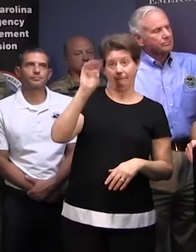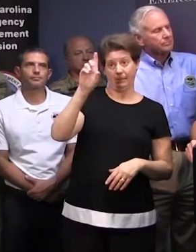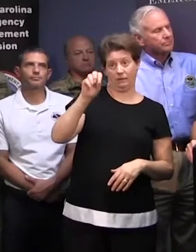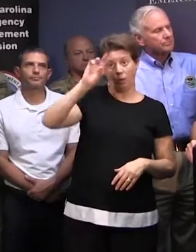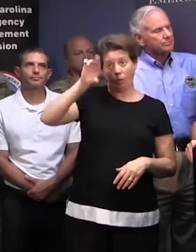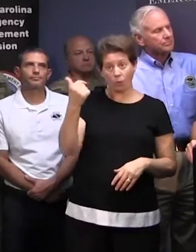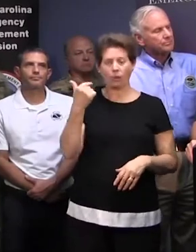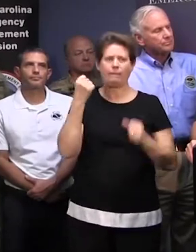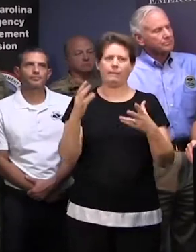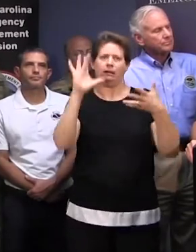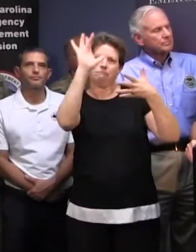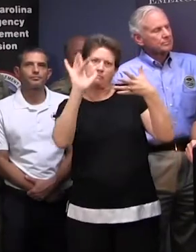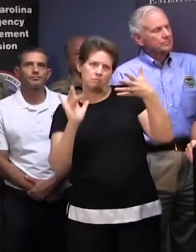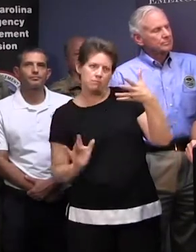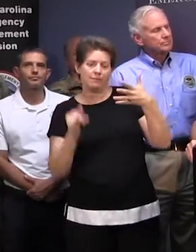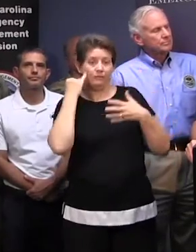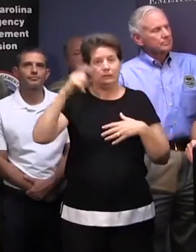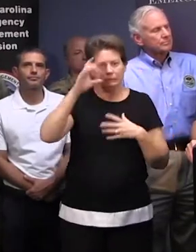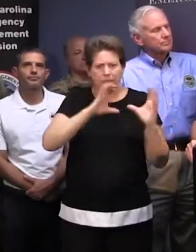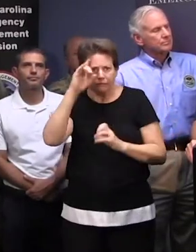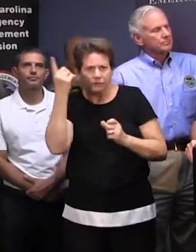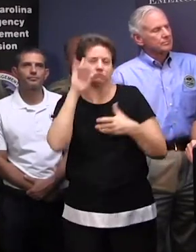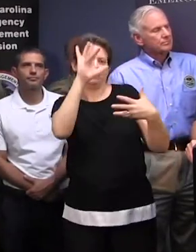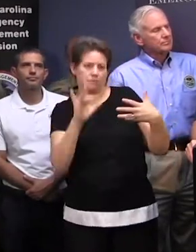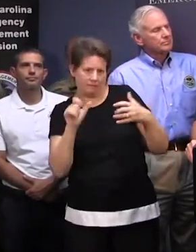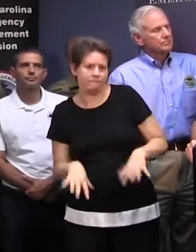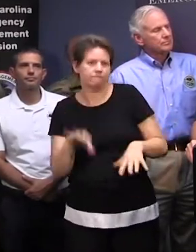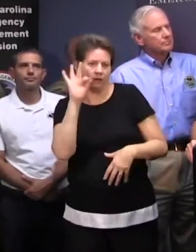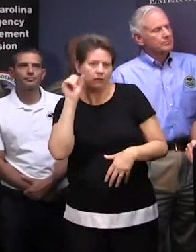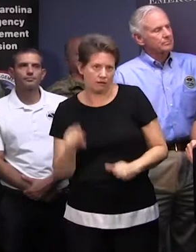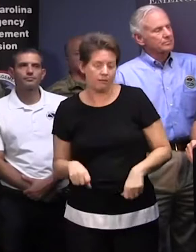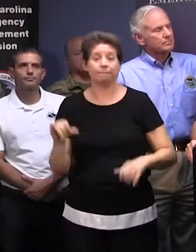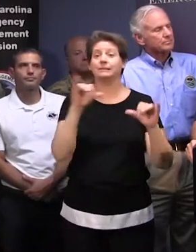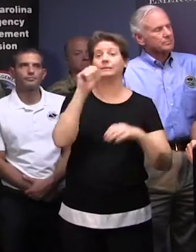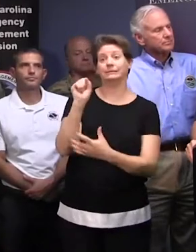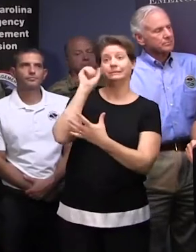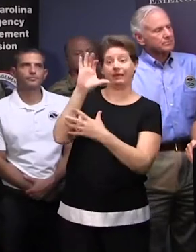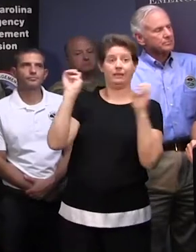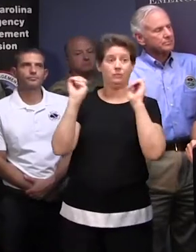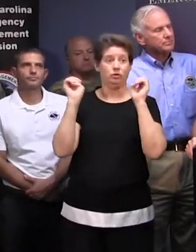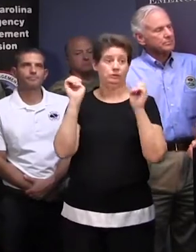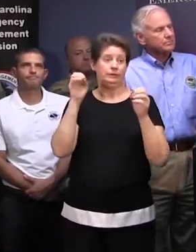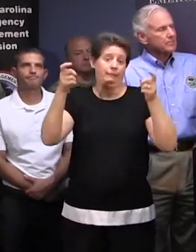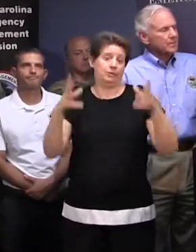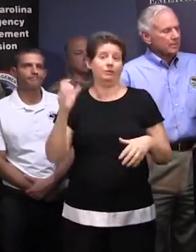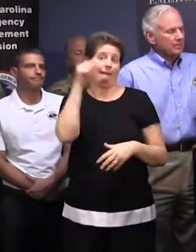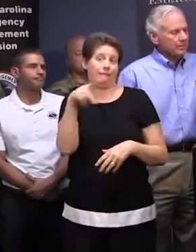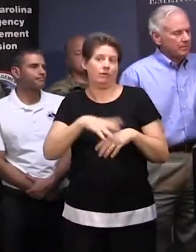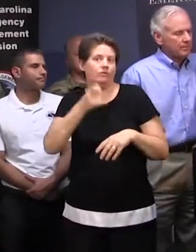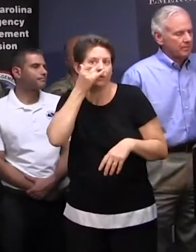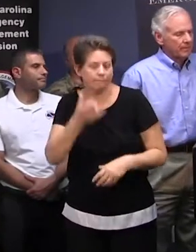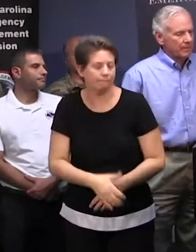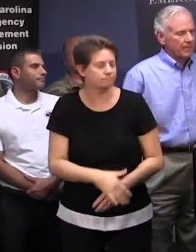got plenty of links in there. It'll take you to just about anything that you need to find. then, same with the South Carolina Emergency Manager app. Thank you, sir.